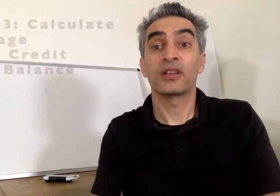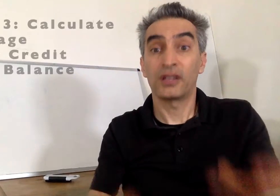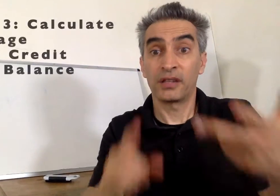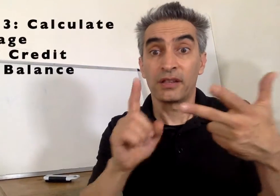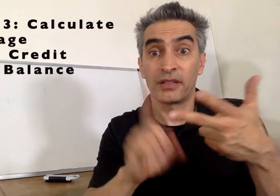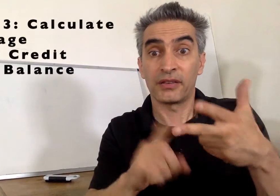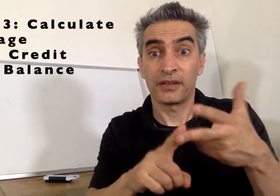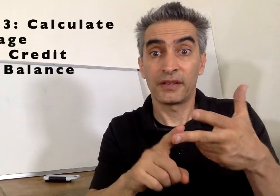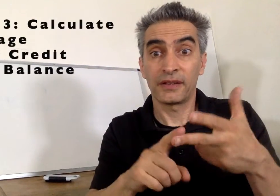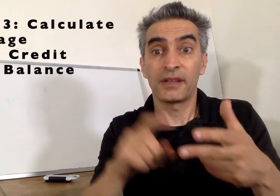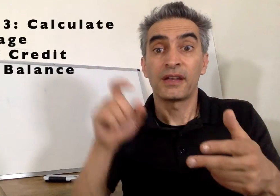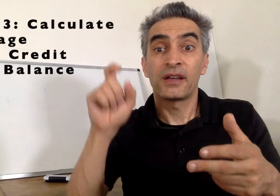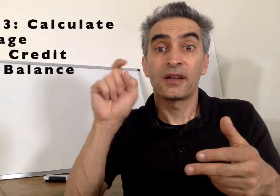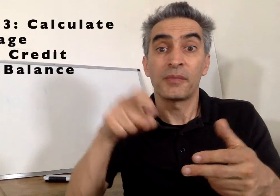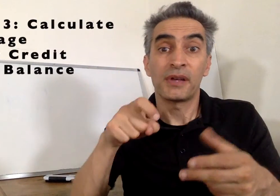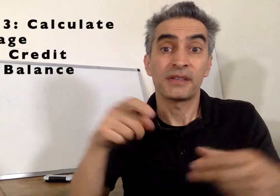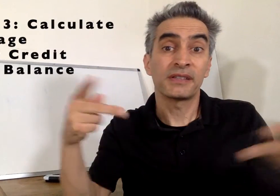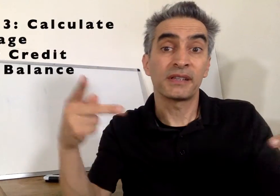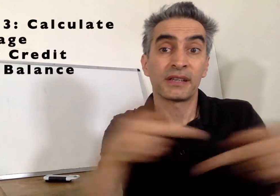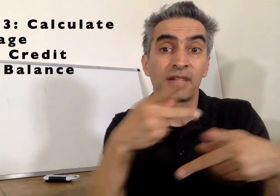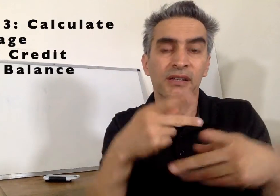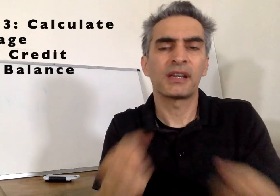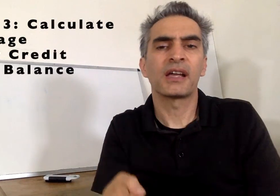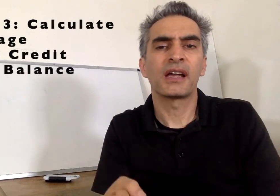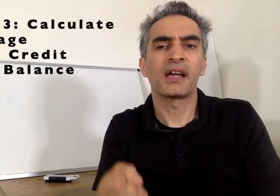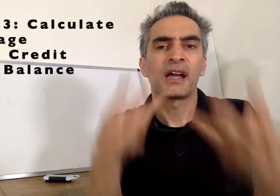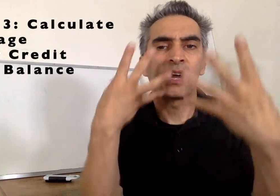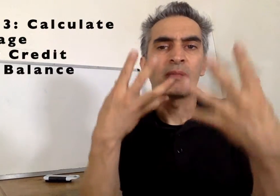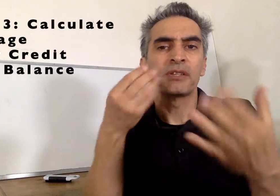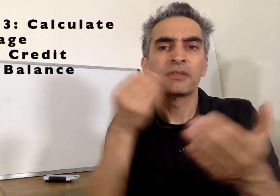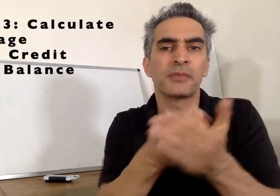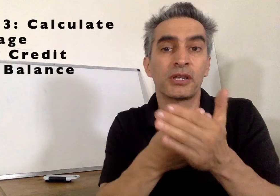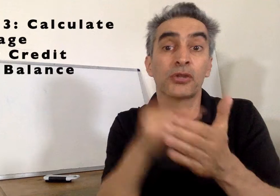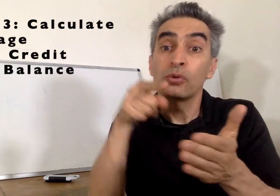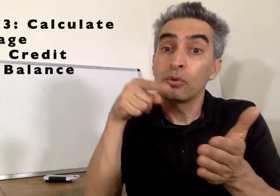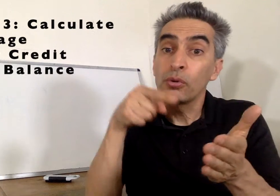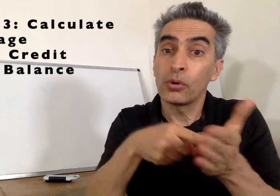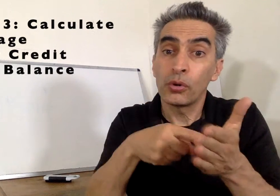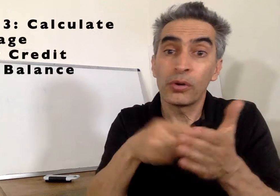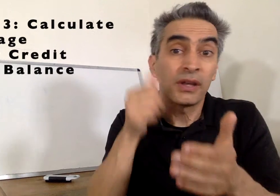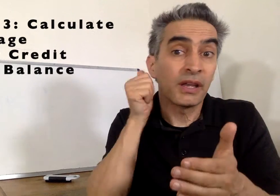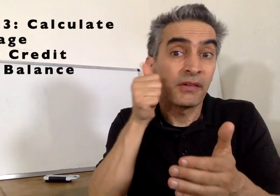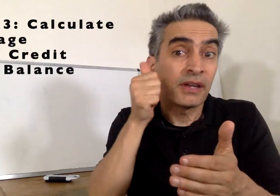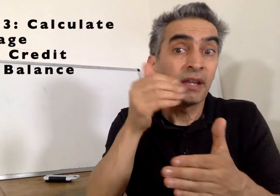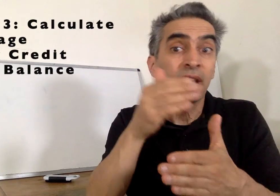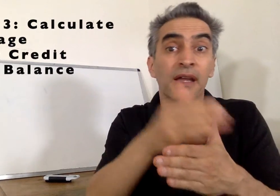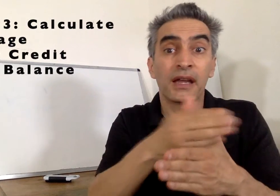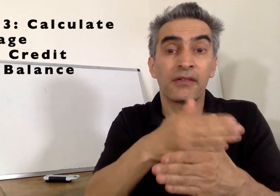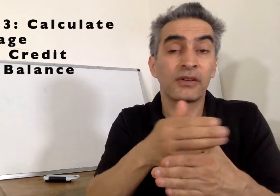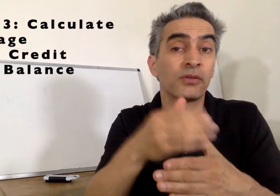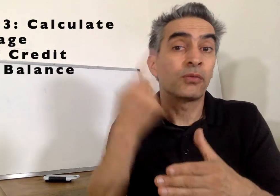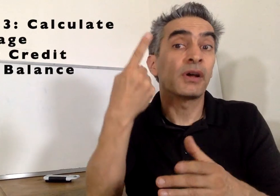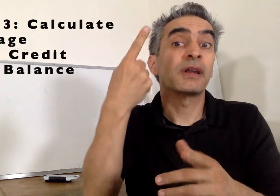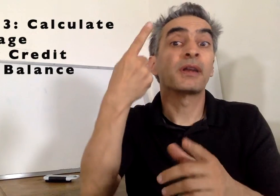Third, we need to calculate your average daily credit card balance for the month.